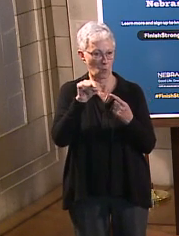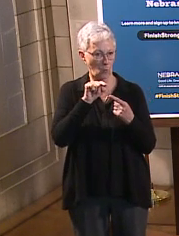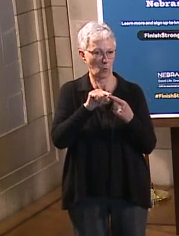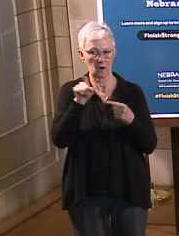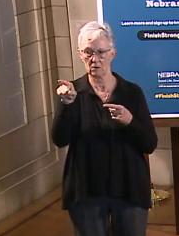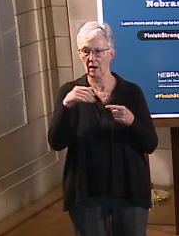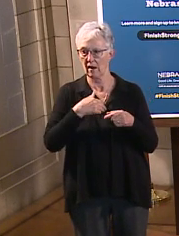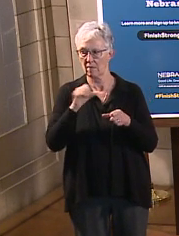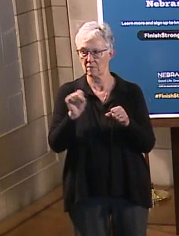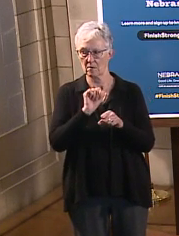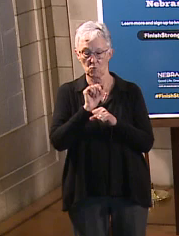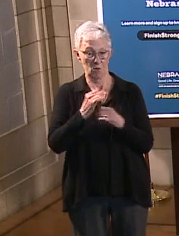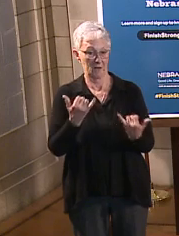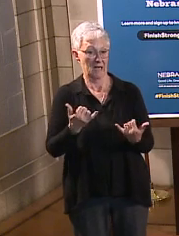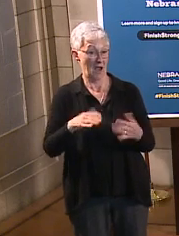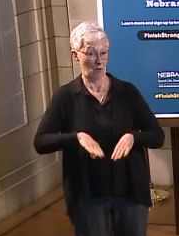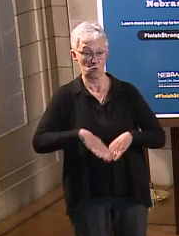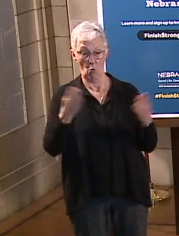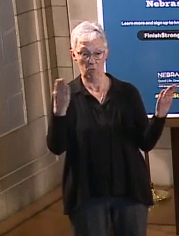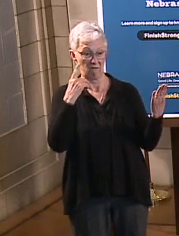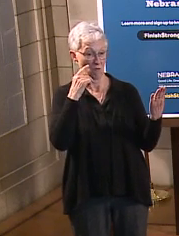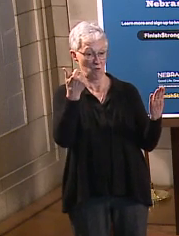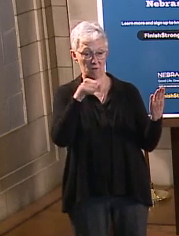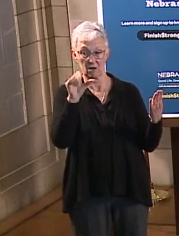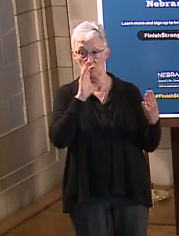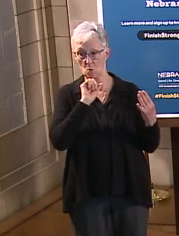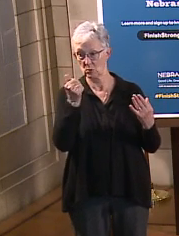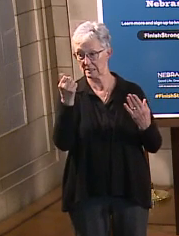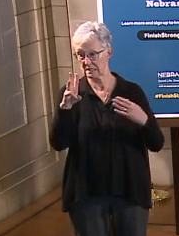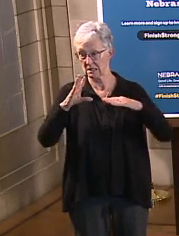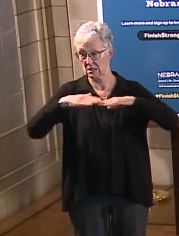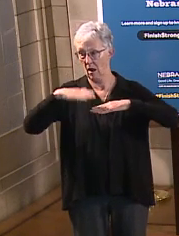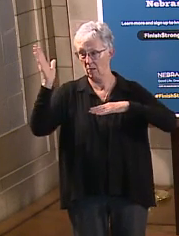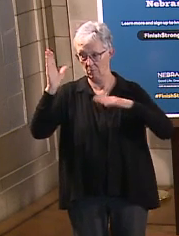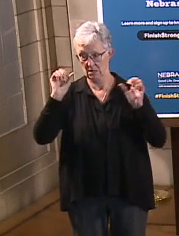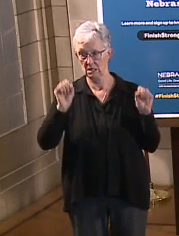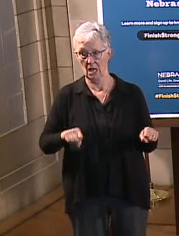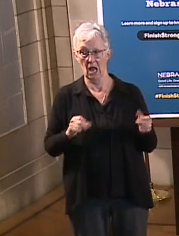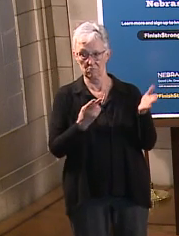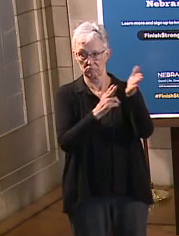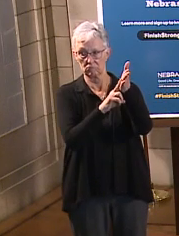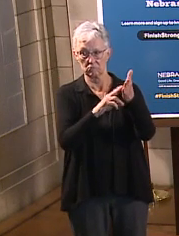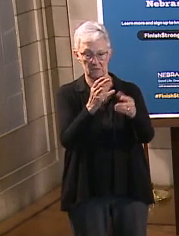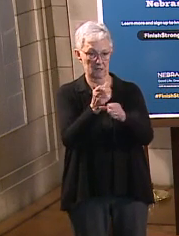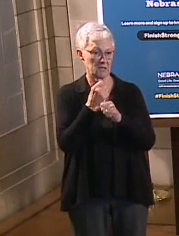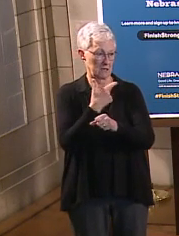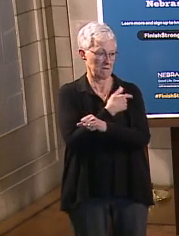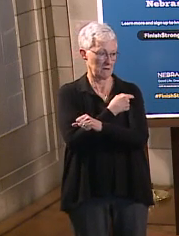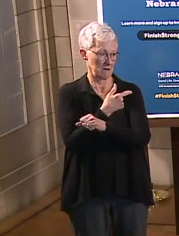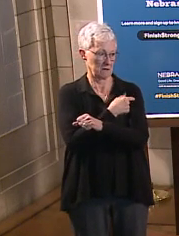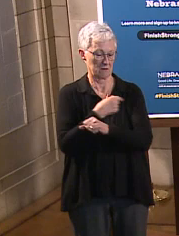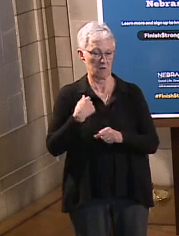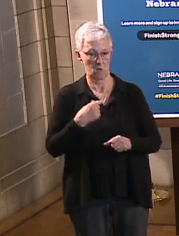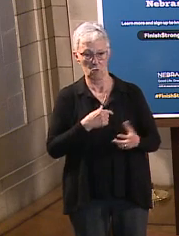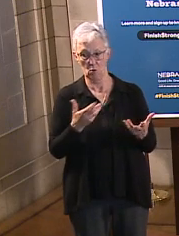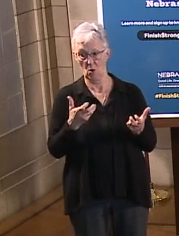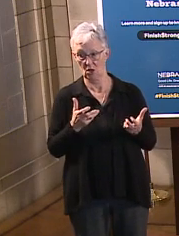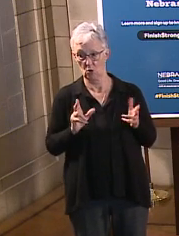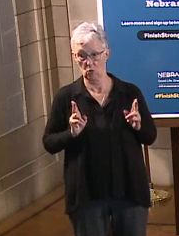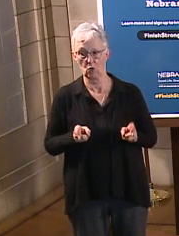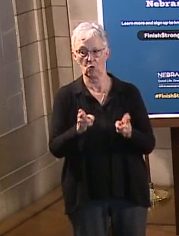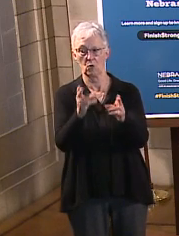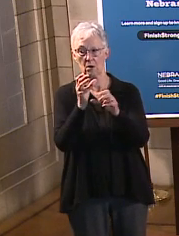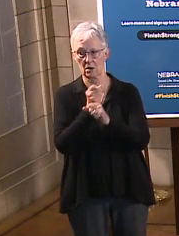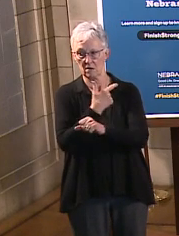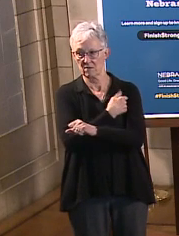who is 16 and older across the state of Nebraska, so we want to get those vaccines in people's arms as quickly as possible, so we're going work our way through